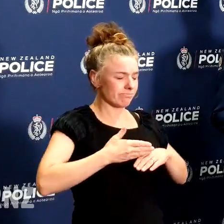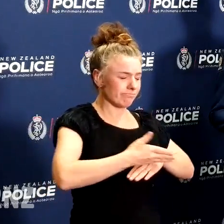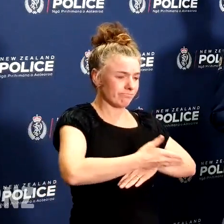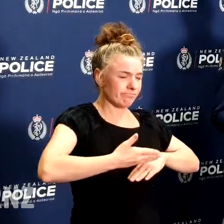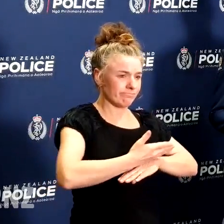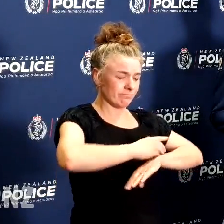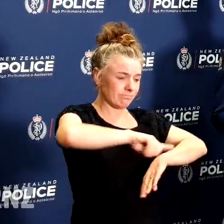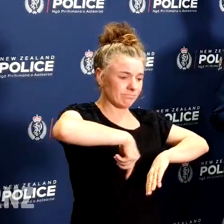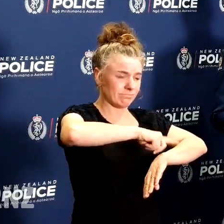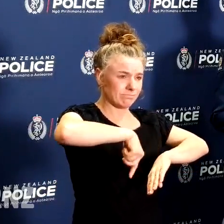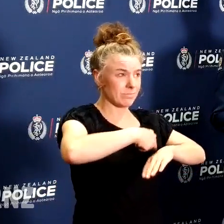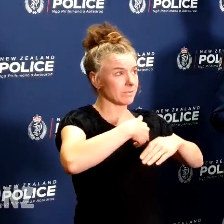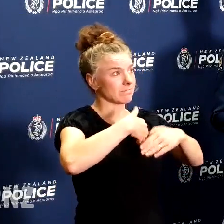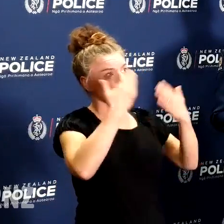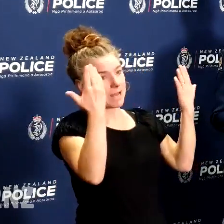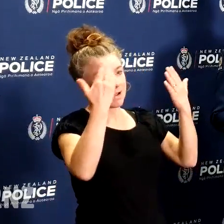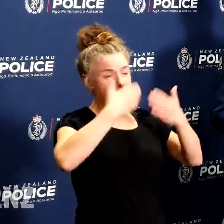to keep our communities safe.